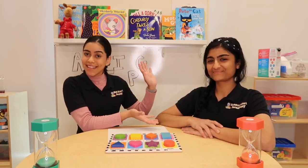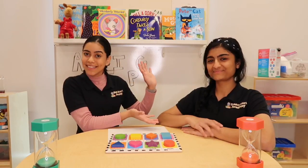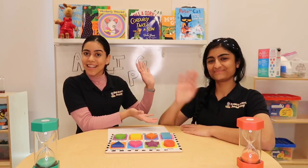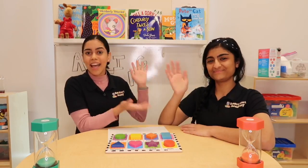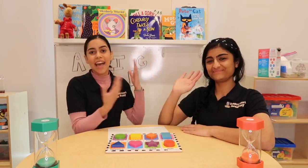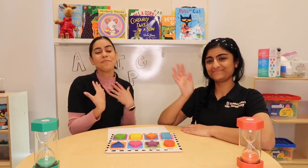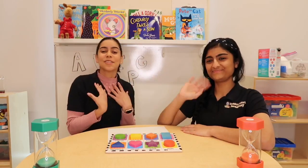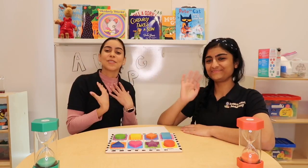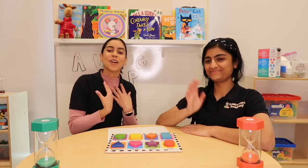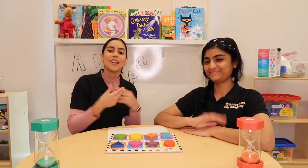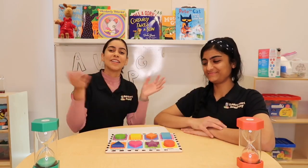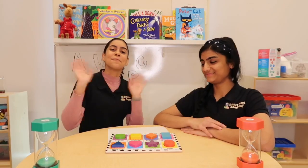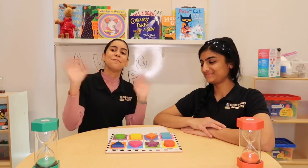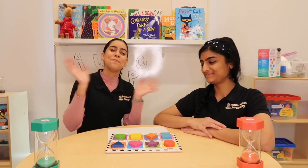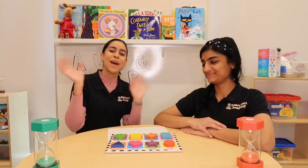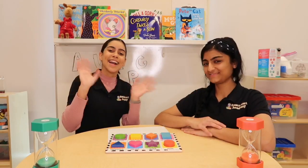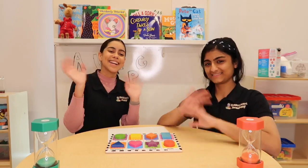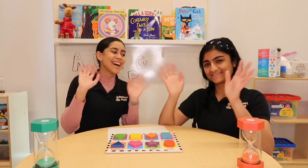and Mr. Darling. Bye, guys!